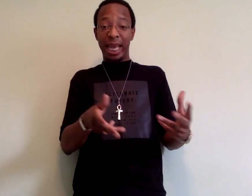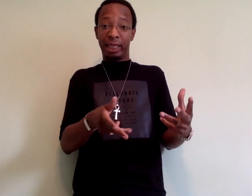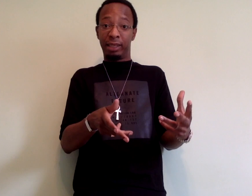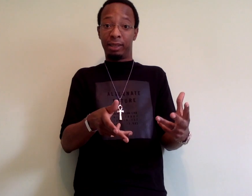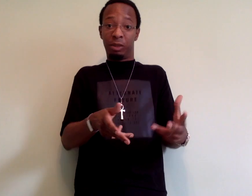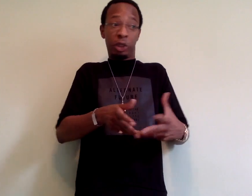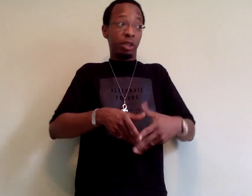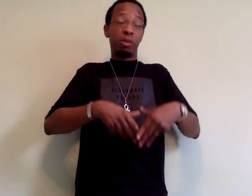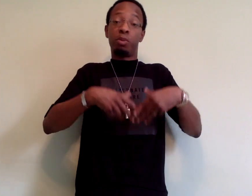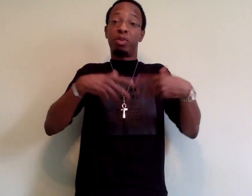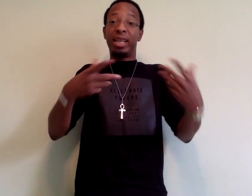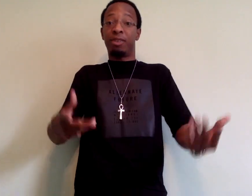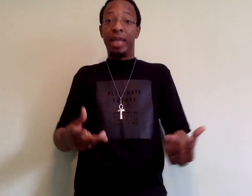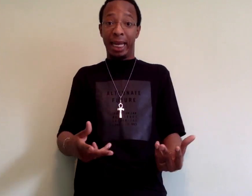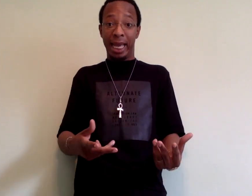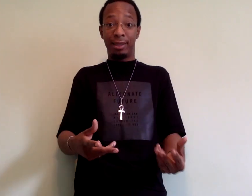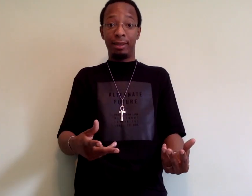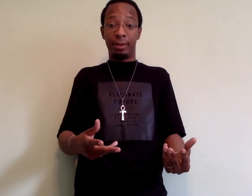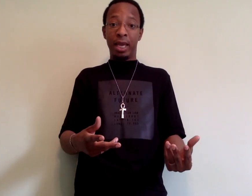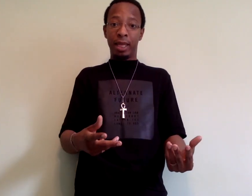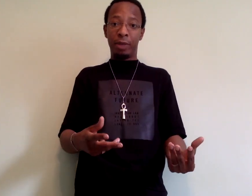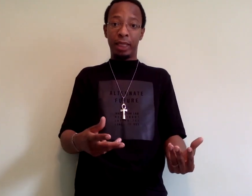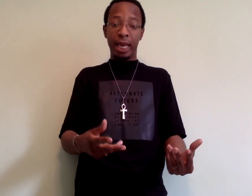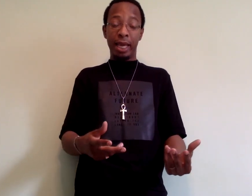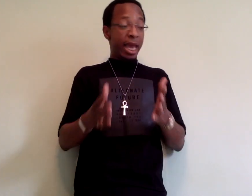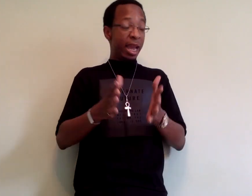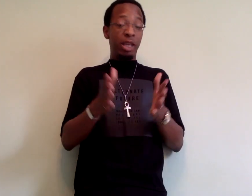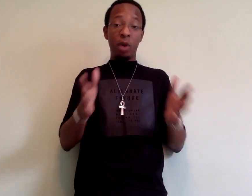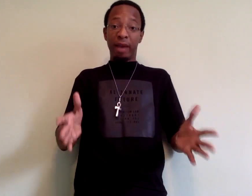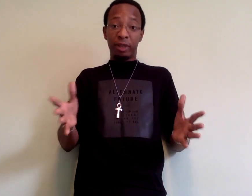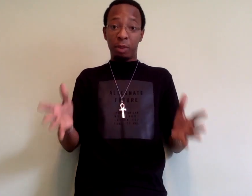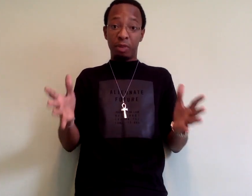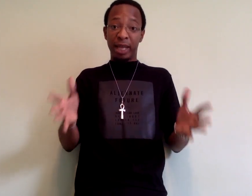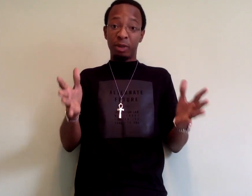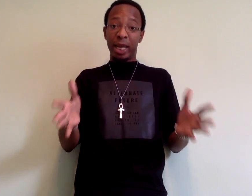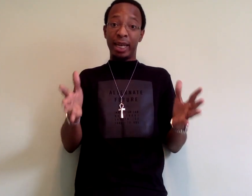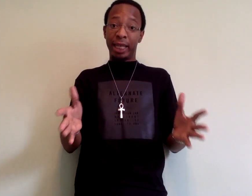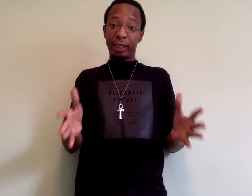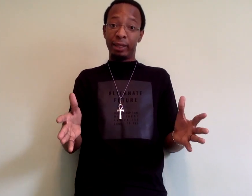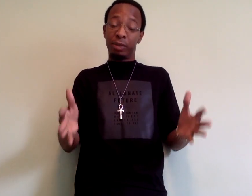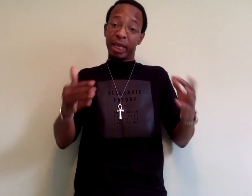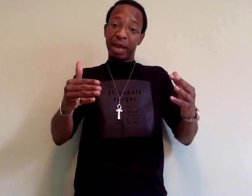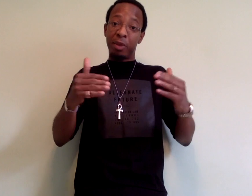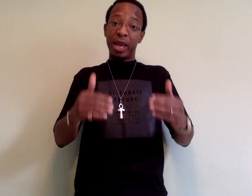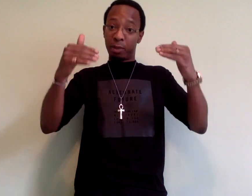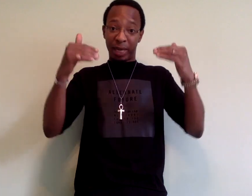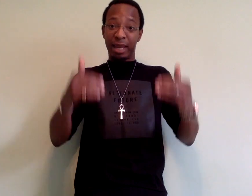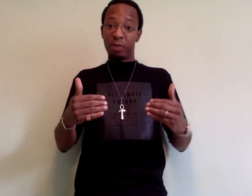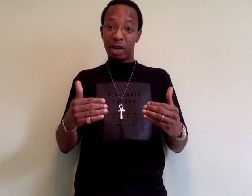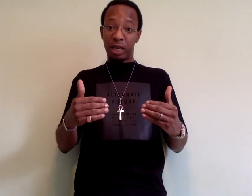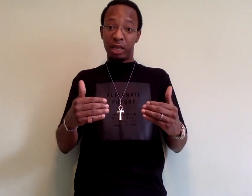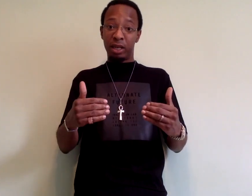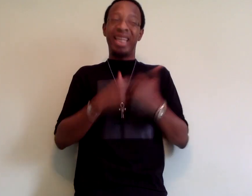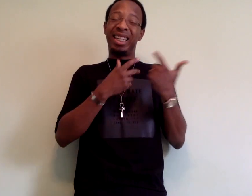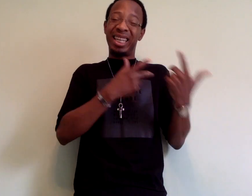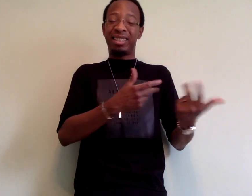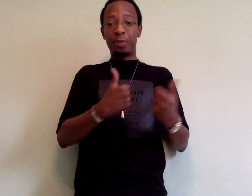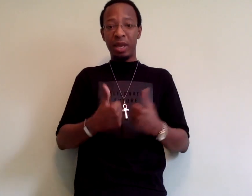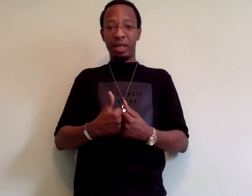nationalism or certain brands of black nationalism. They were saying, here you have some brands of black nationalism that aim to make black America less dependent